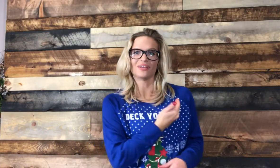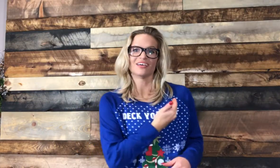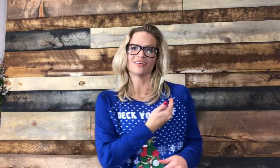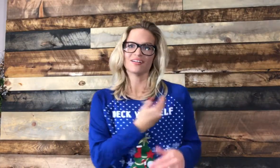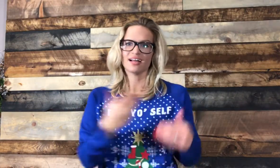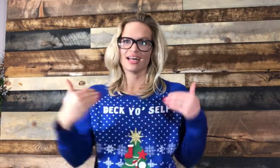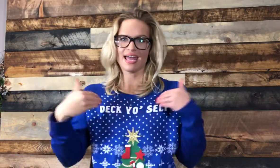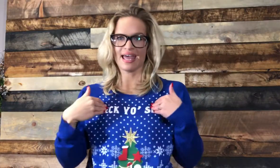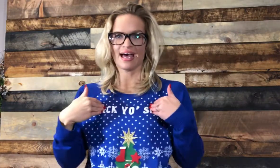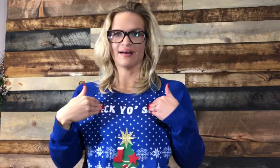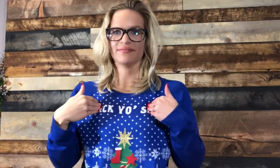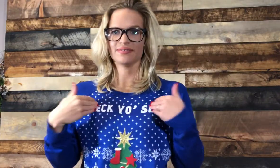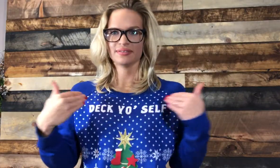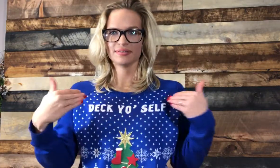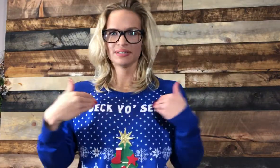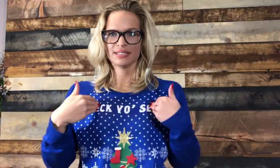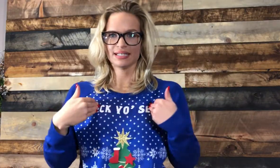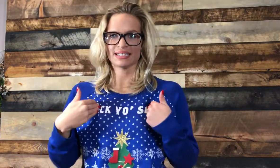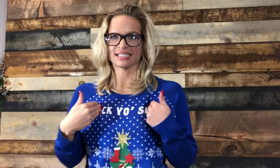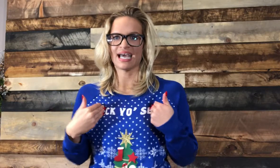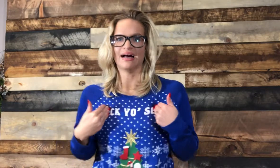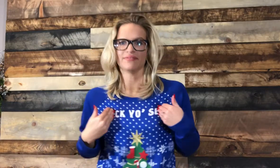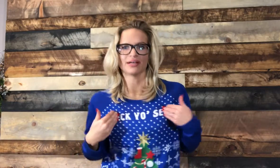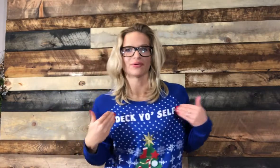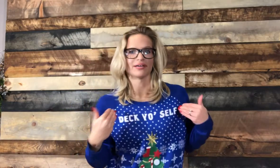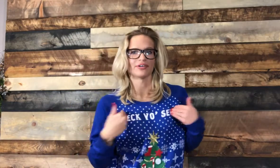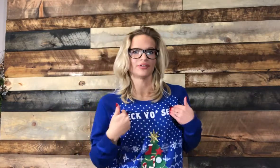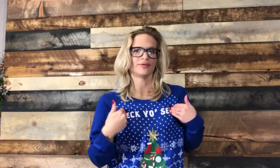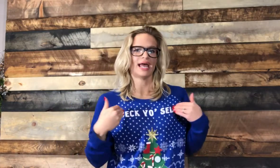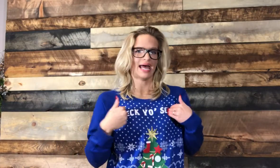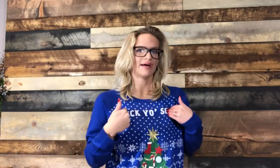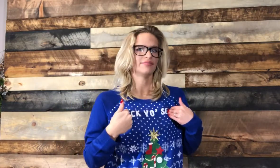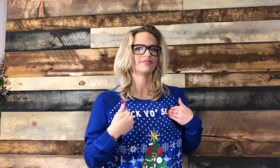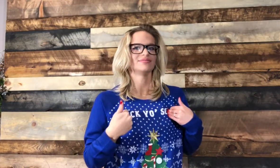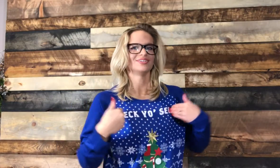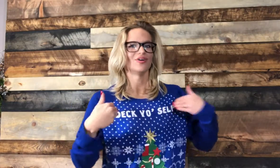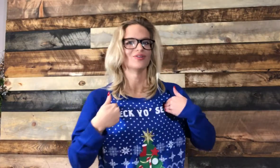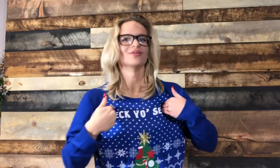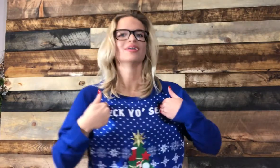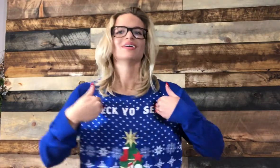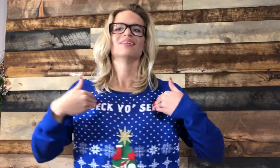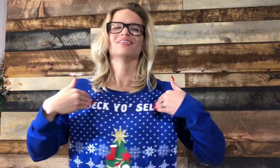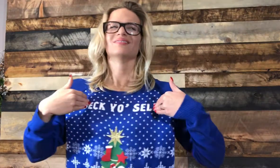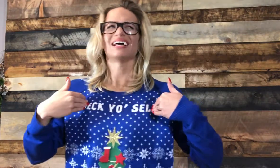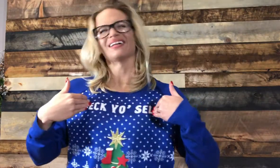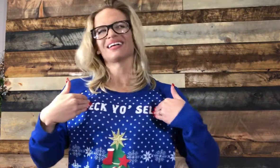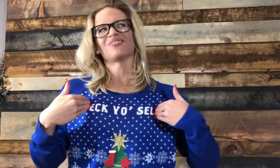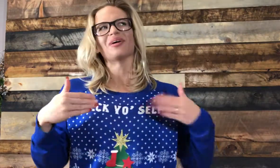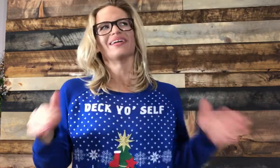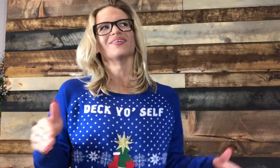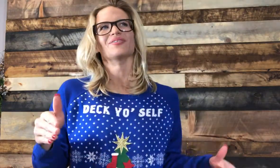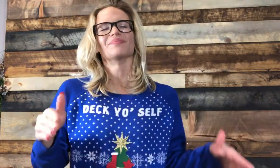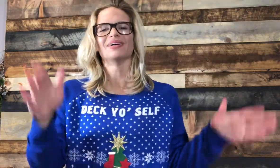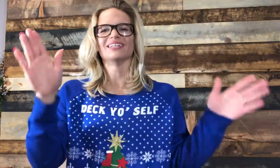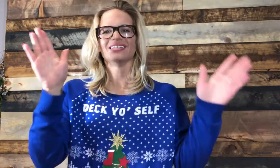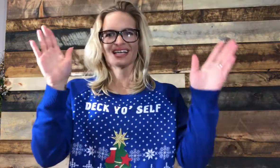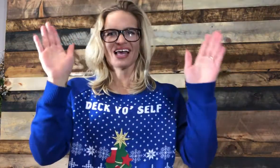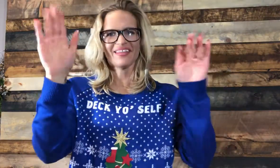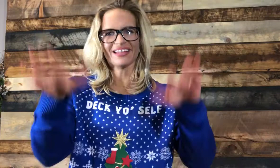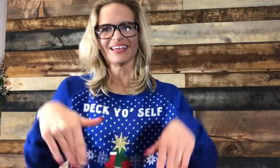We'll have. We'll That's have. Like whatever you have. You own. Not quite own. But I think you